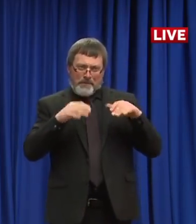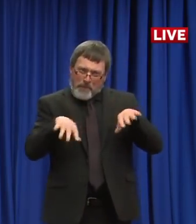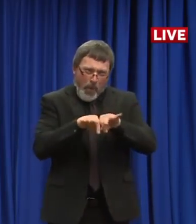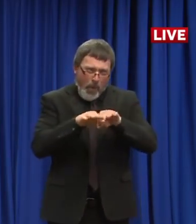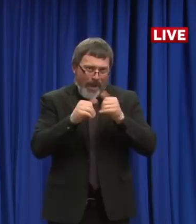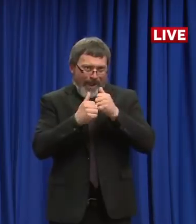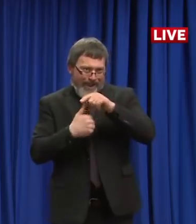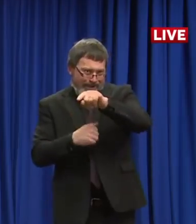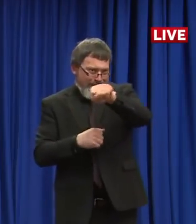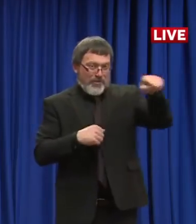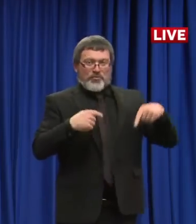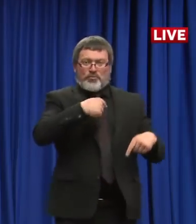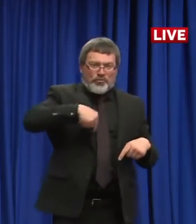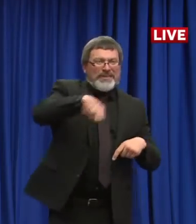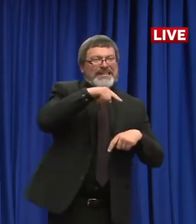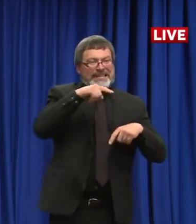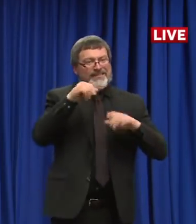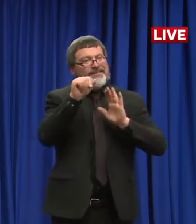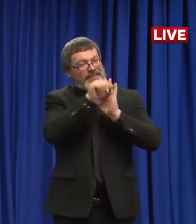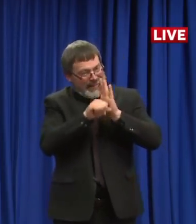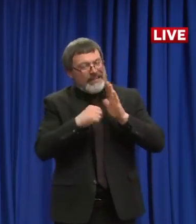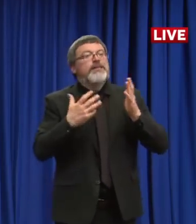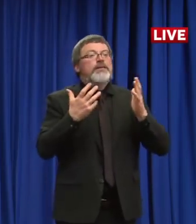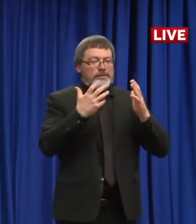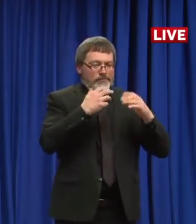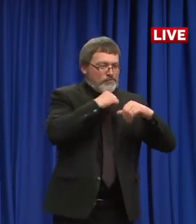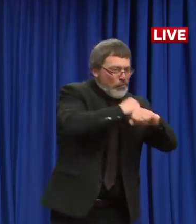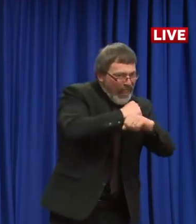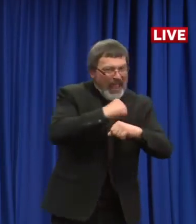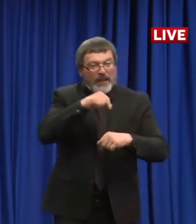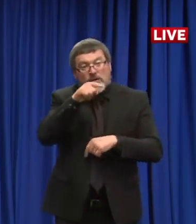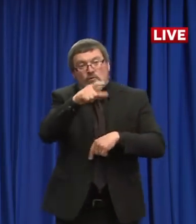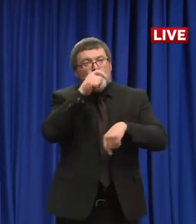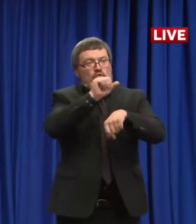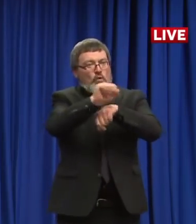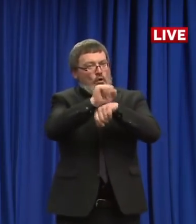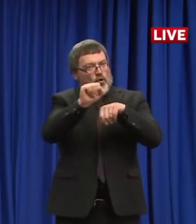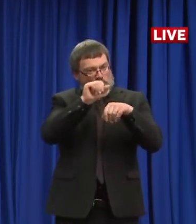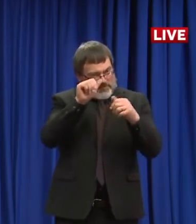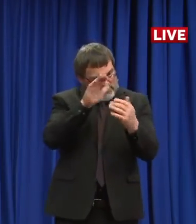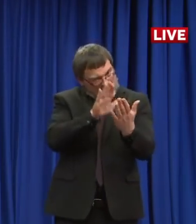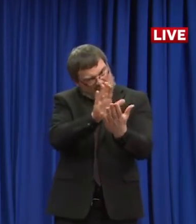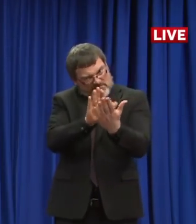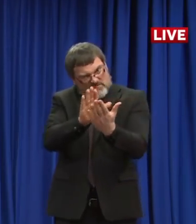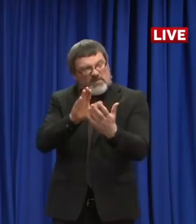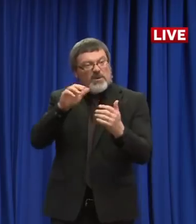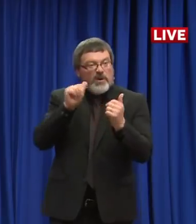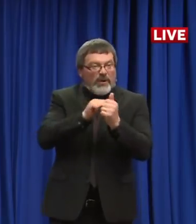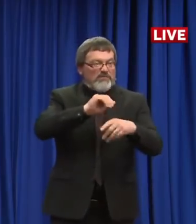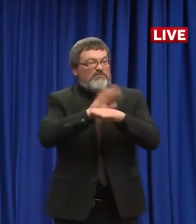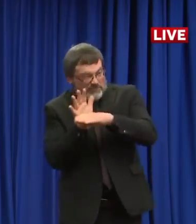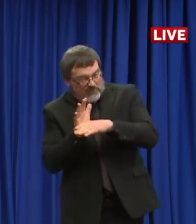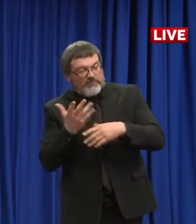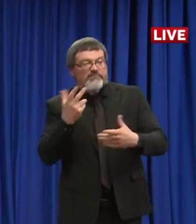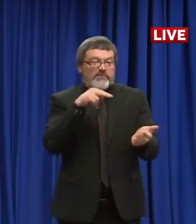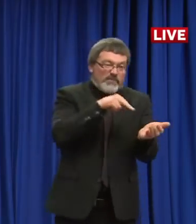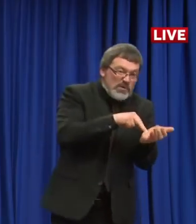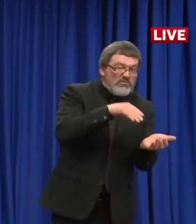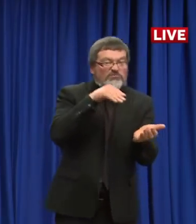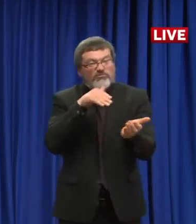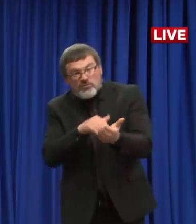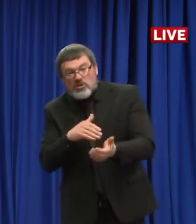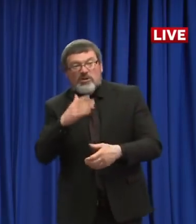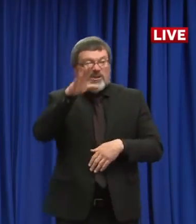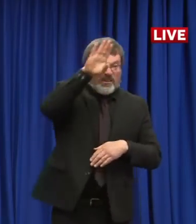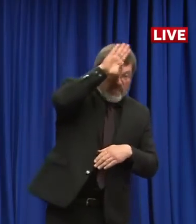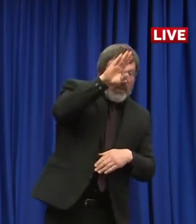wanting us to make sure that those that are in long term care facilities or that are using services, whether it's in the DD community or other Medicaid